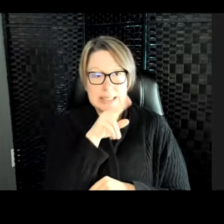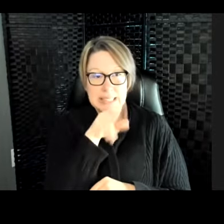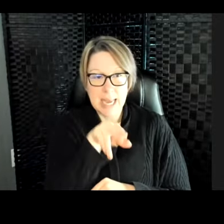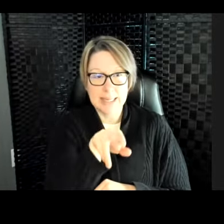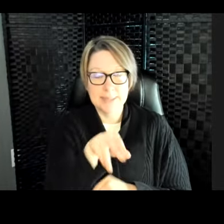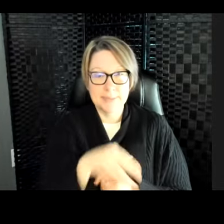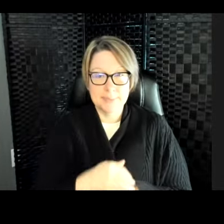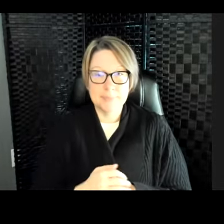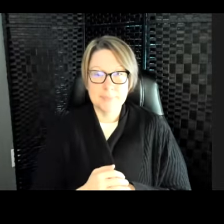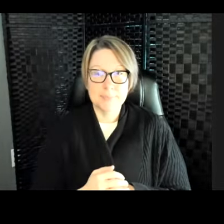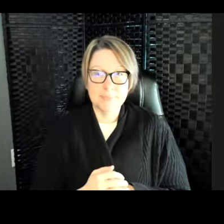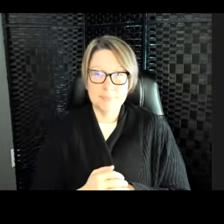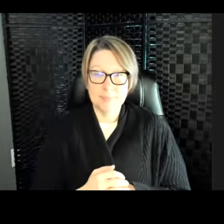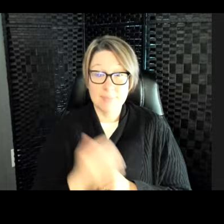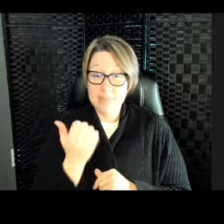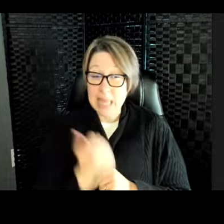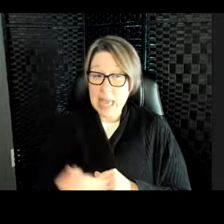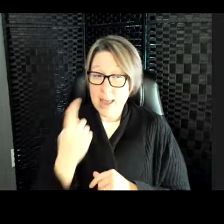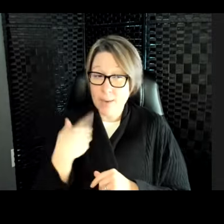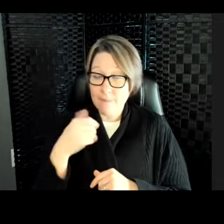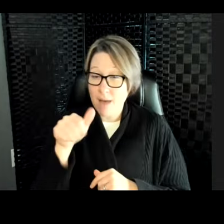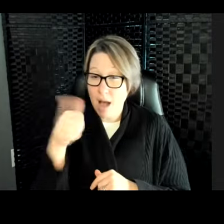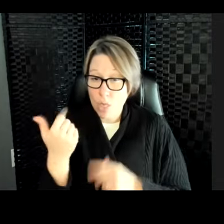Does anyone have any other questions about giraffes?